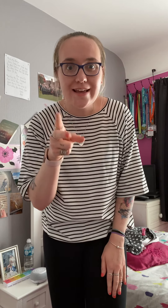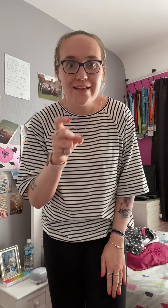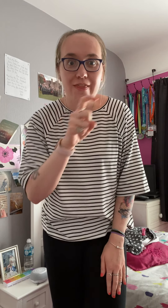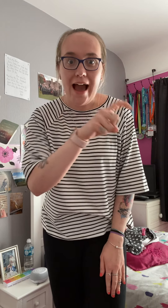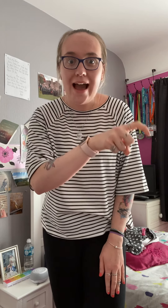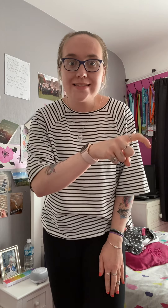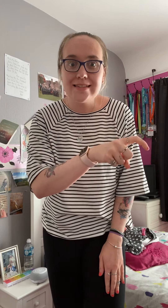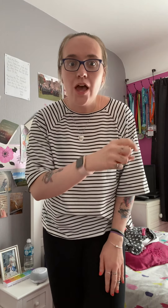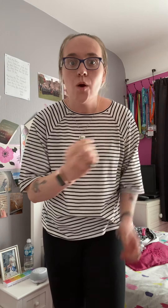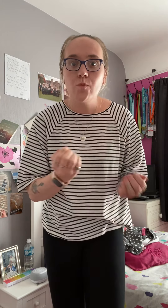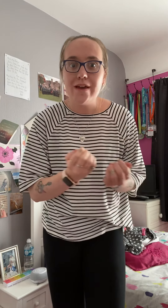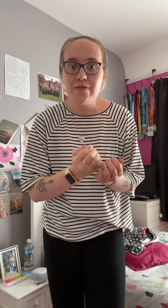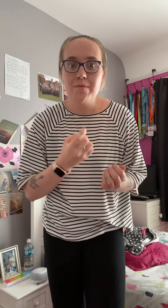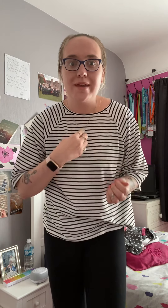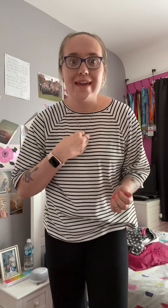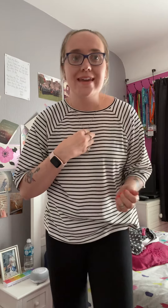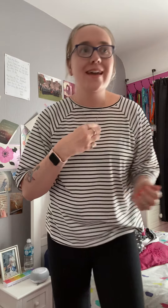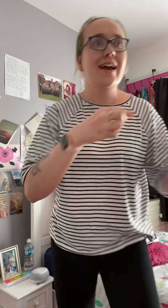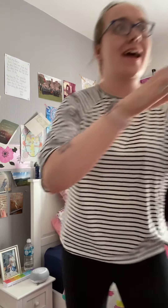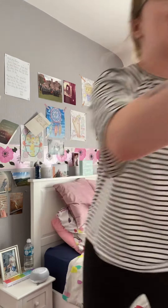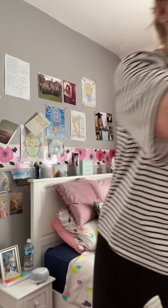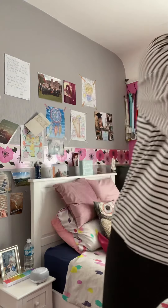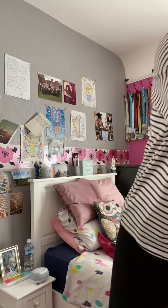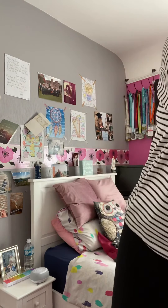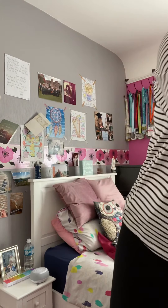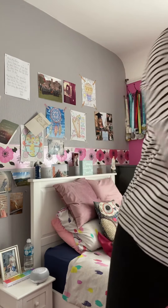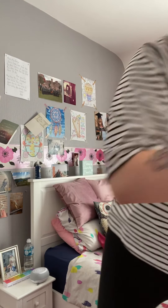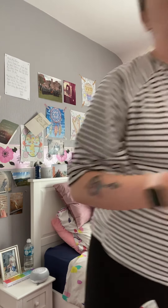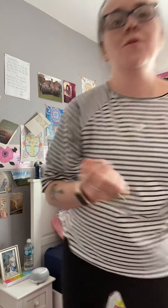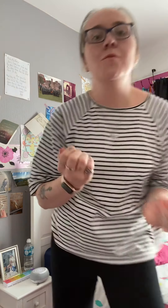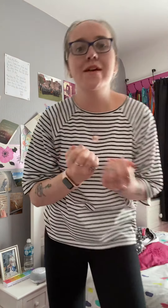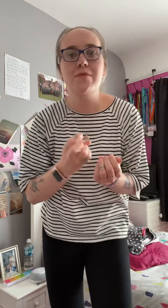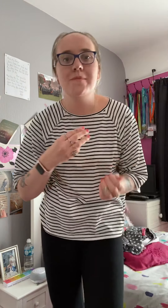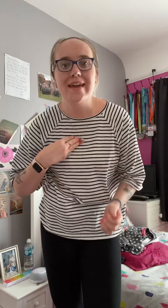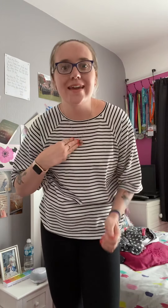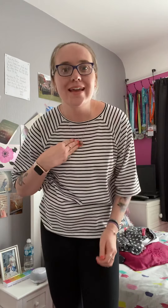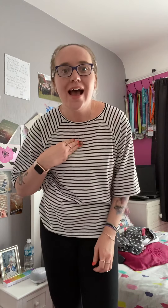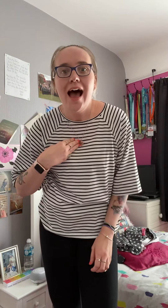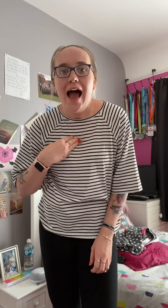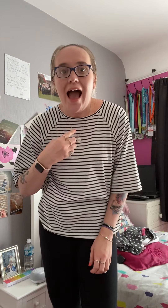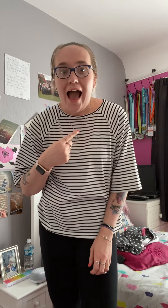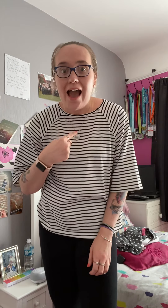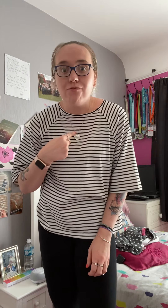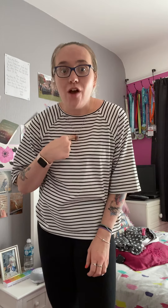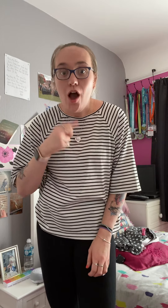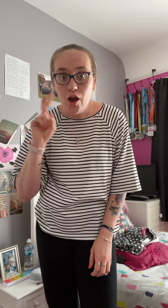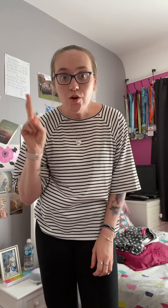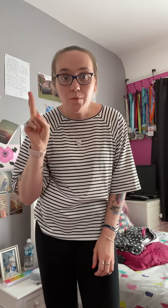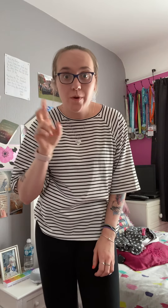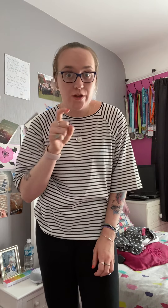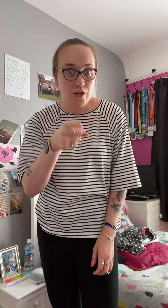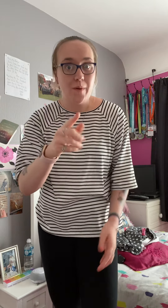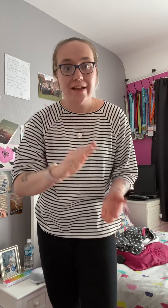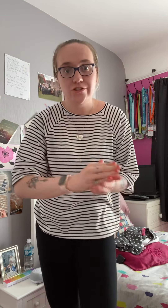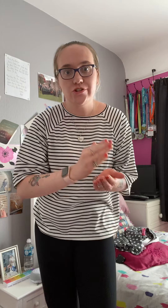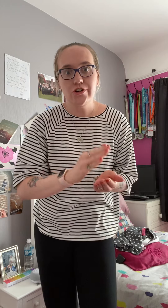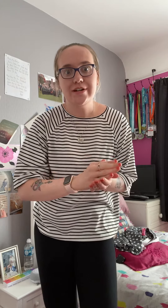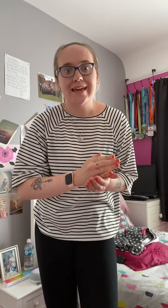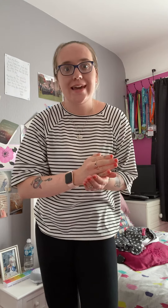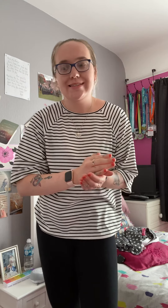that with me With me, I hope you enjoyed it